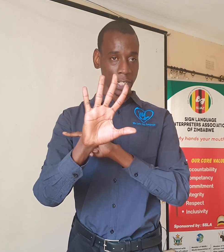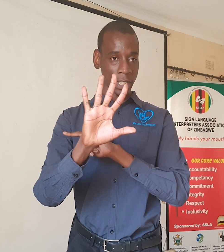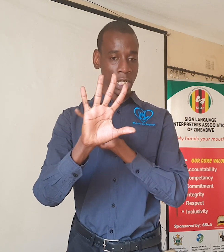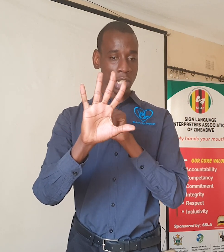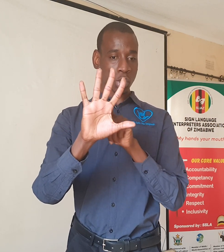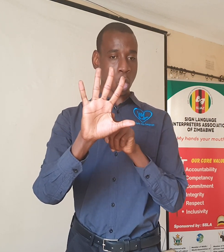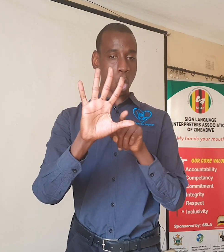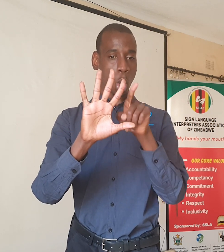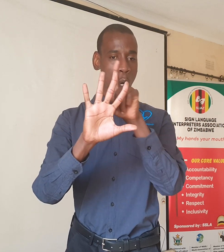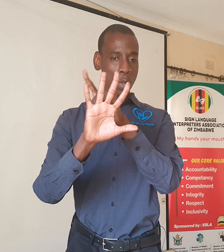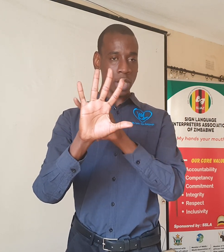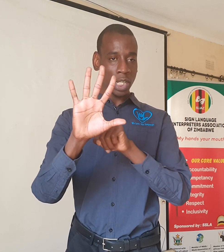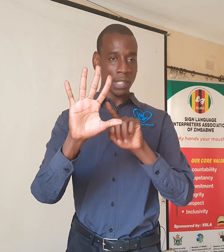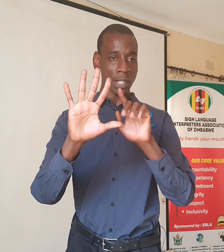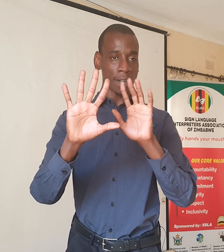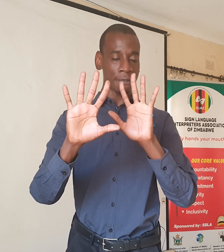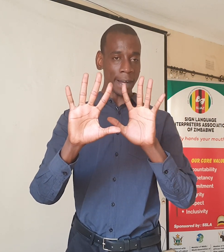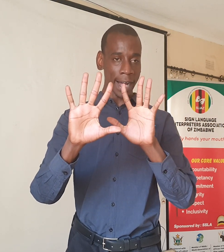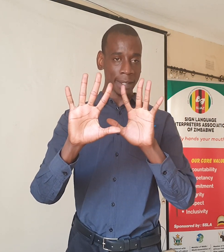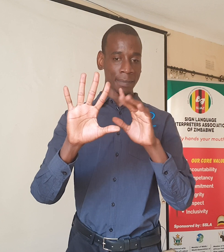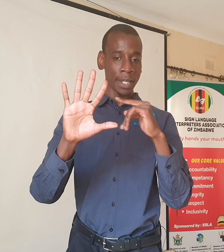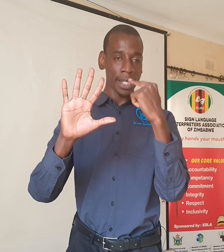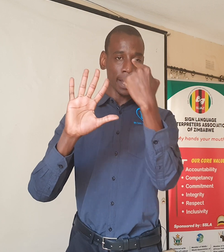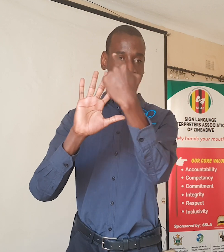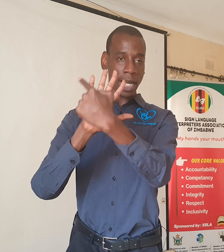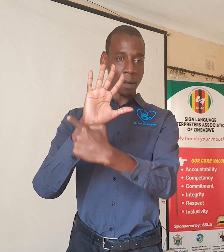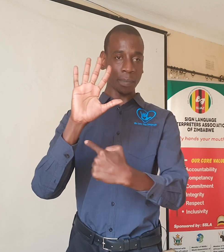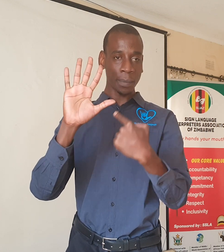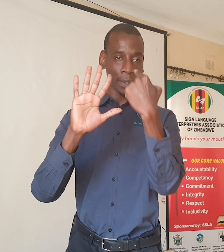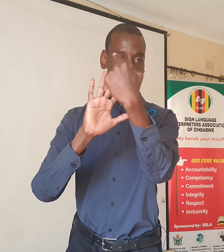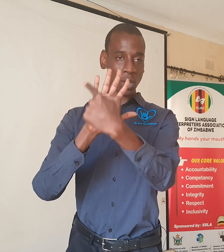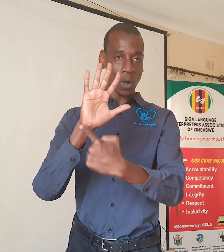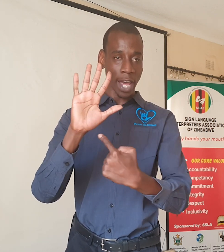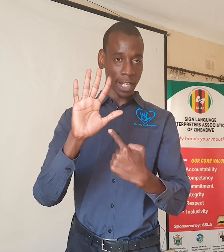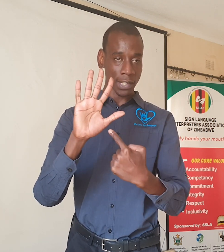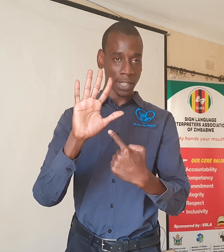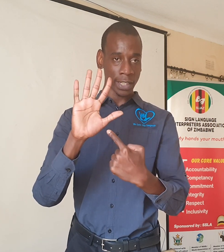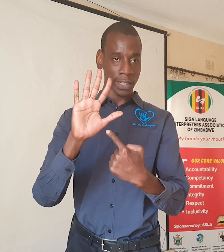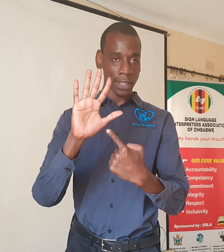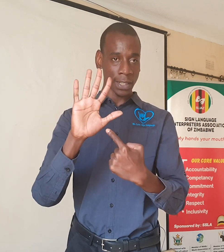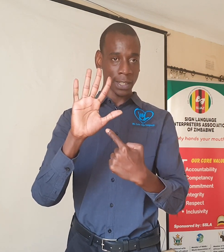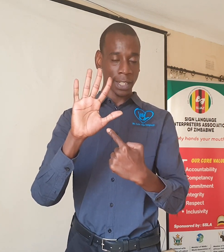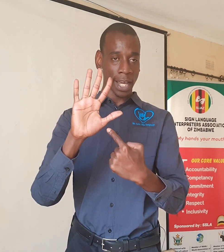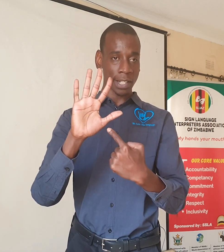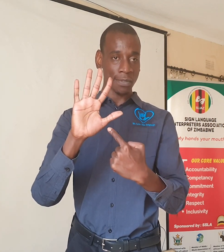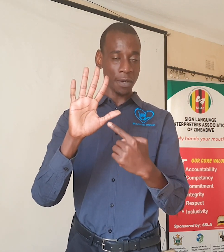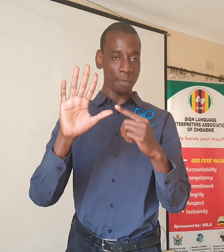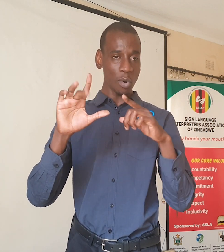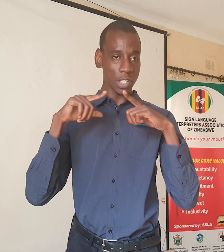so all these five they make up your hand and it's very important